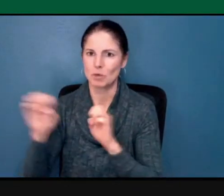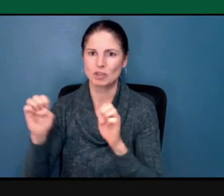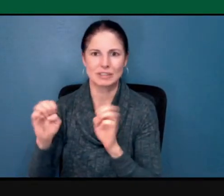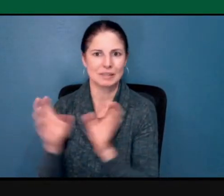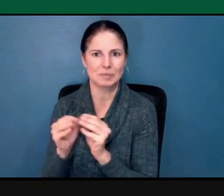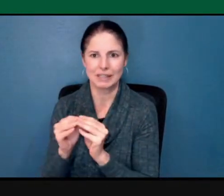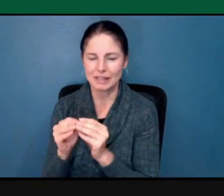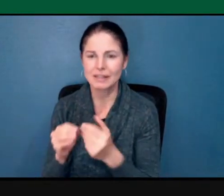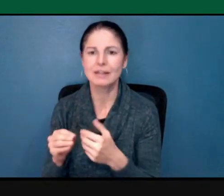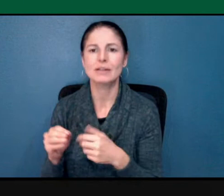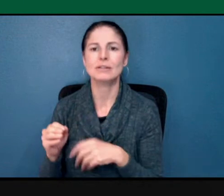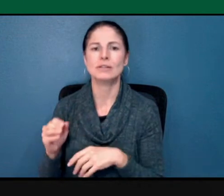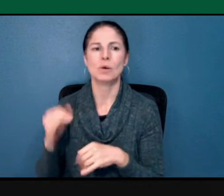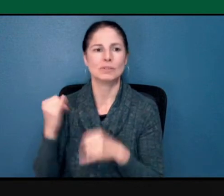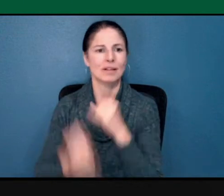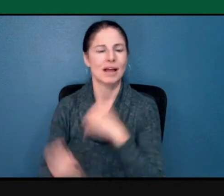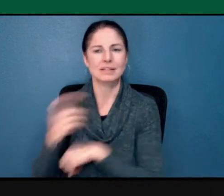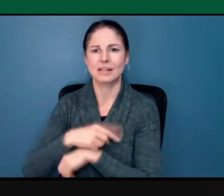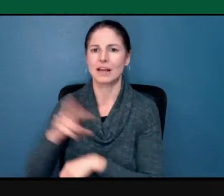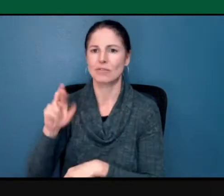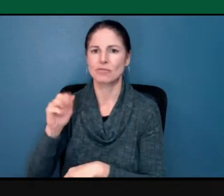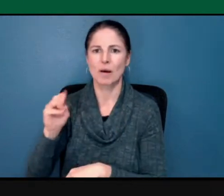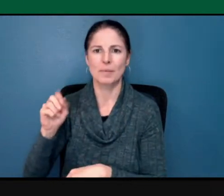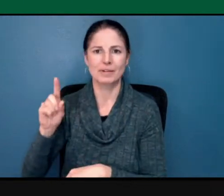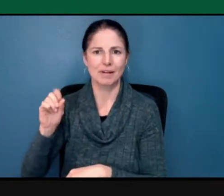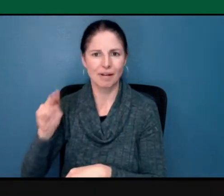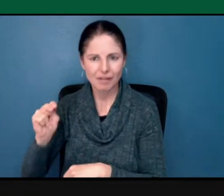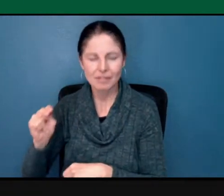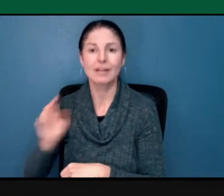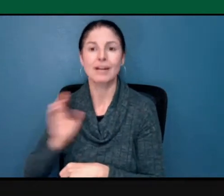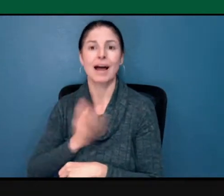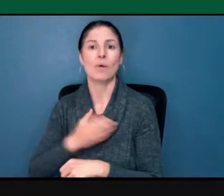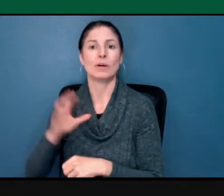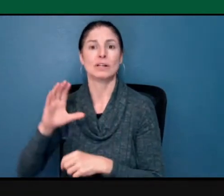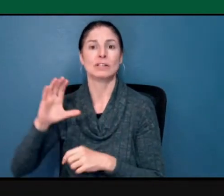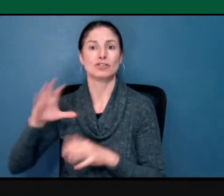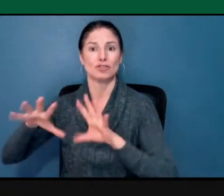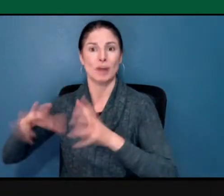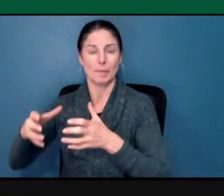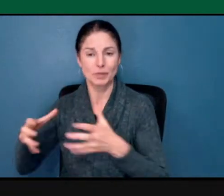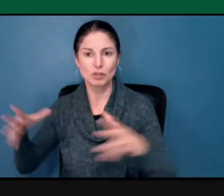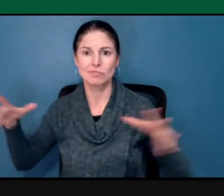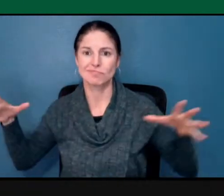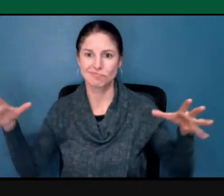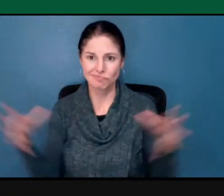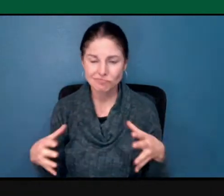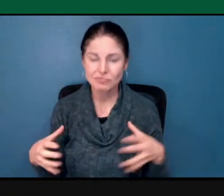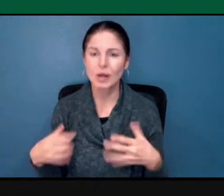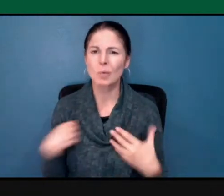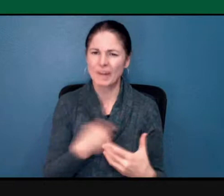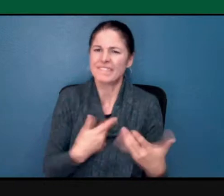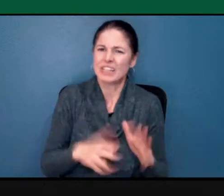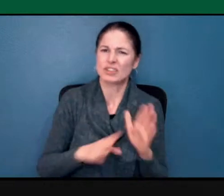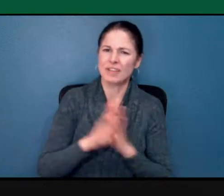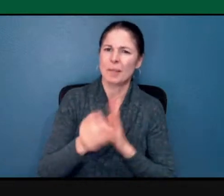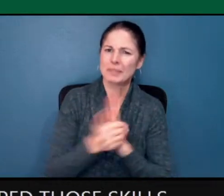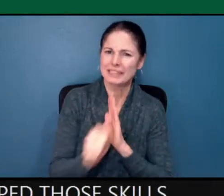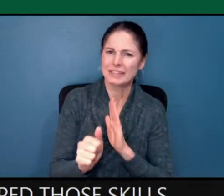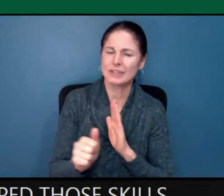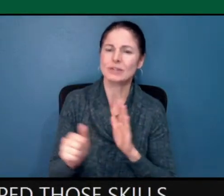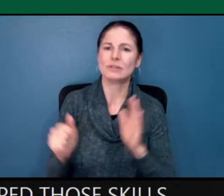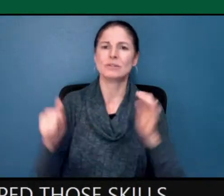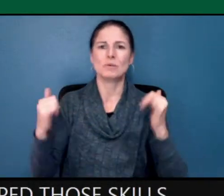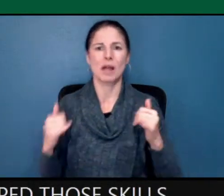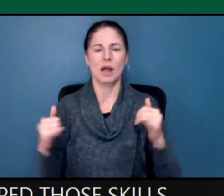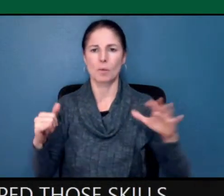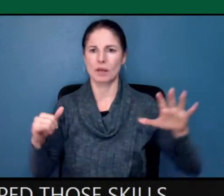chapter together. And again, because we had developed those skills, we could sit down and say, what